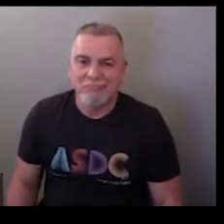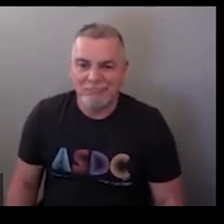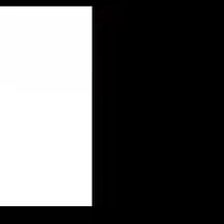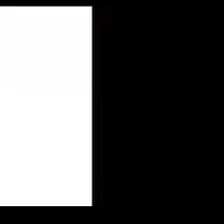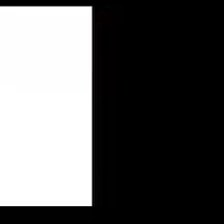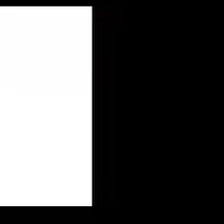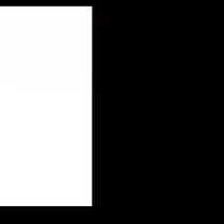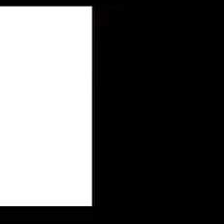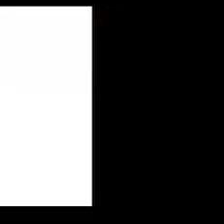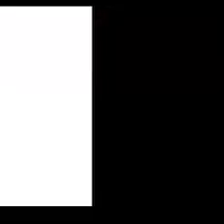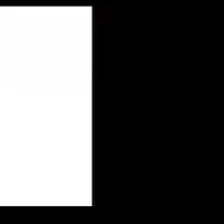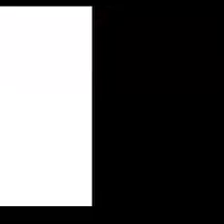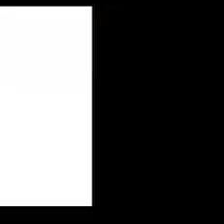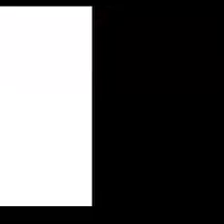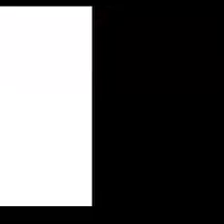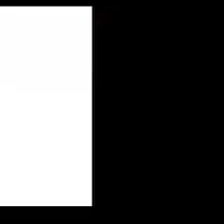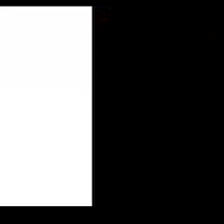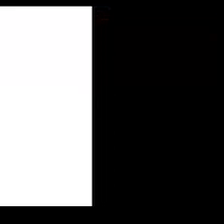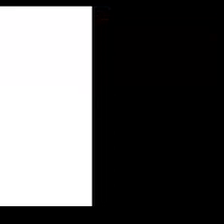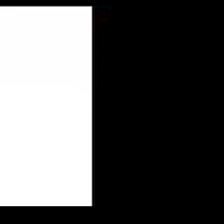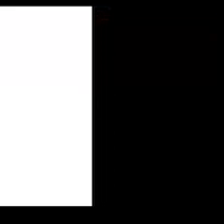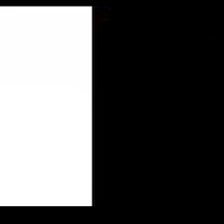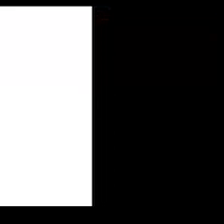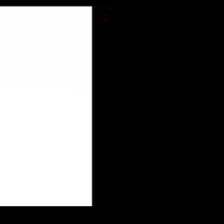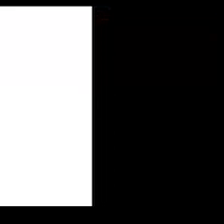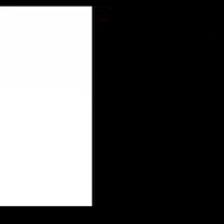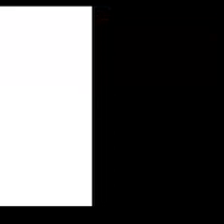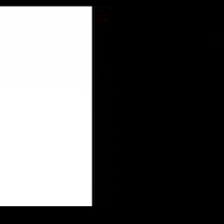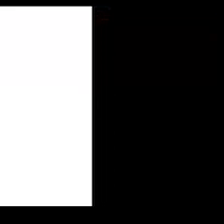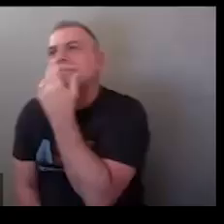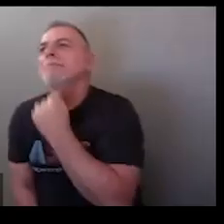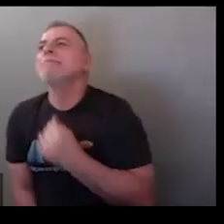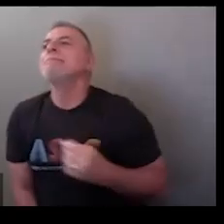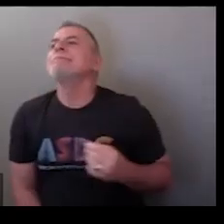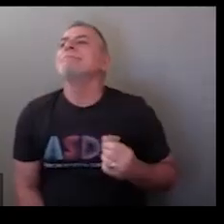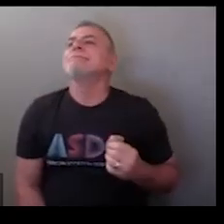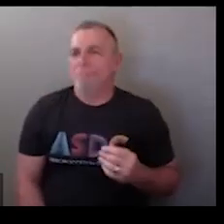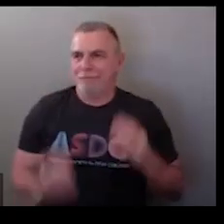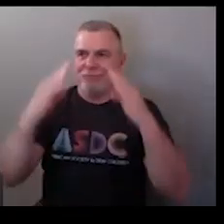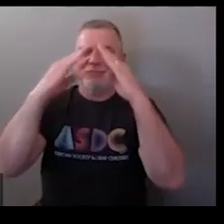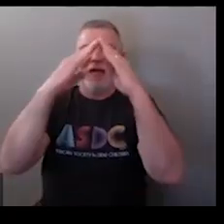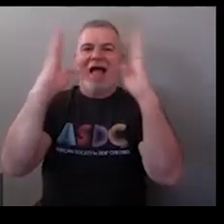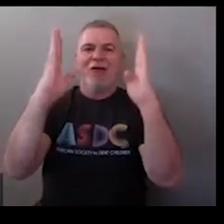and they sign stay within the shape they made for the house house